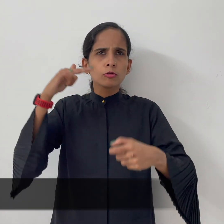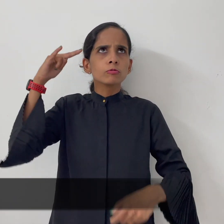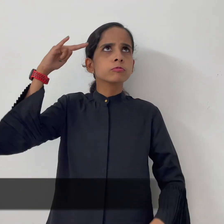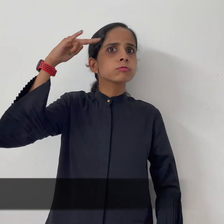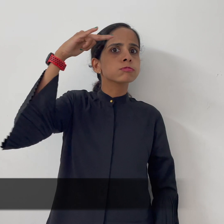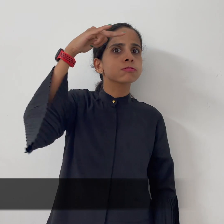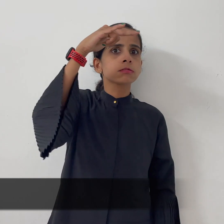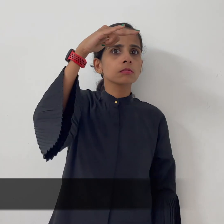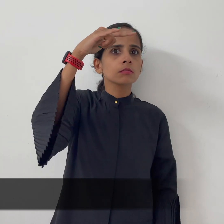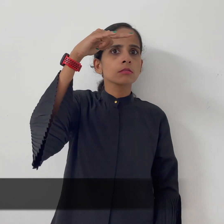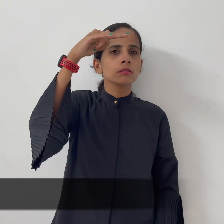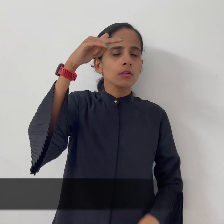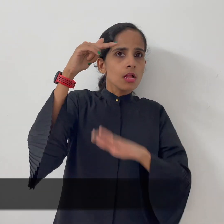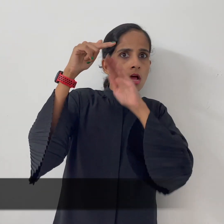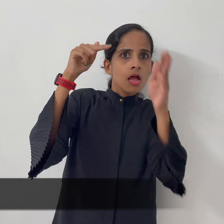clicker